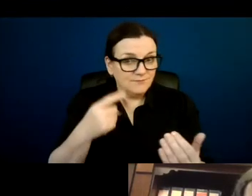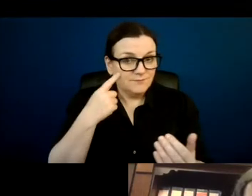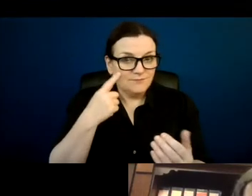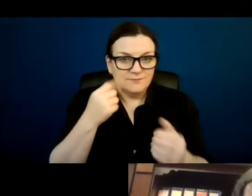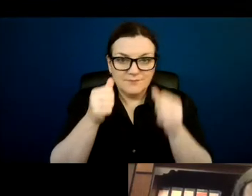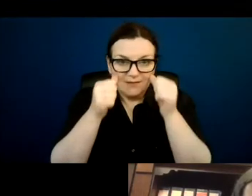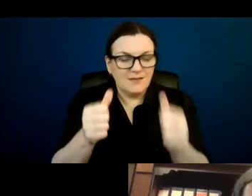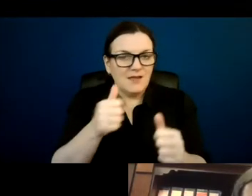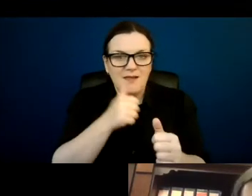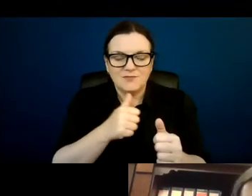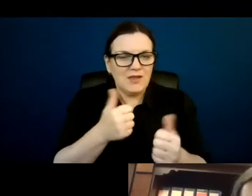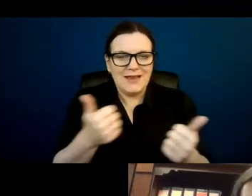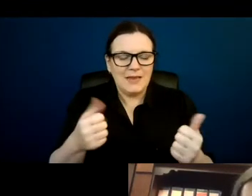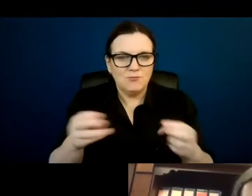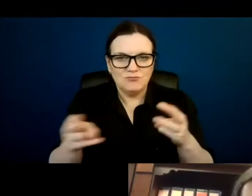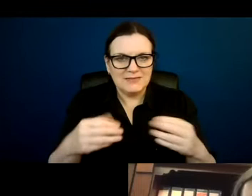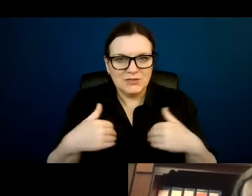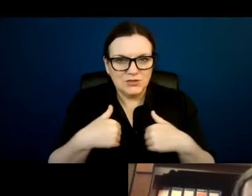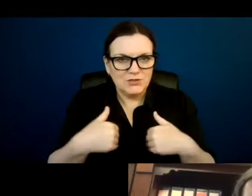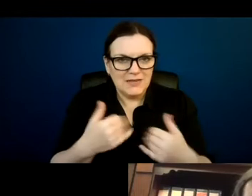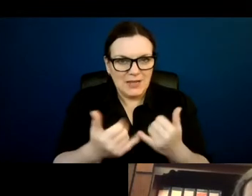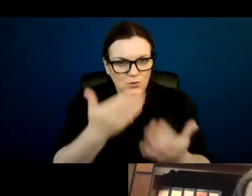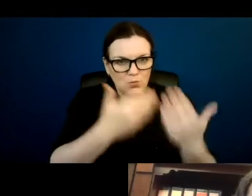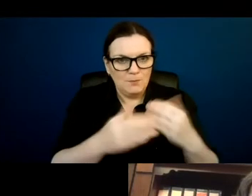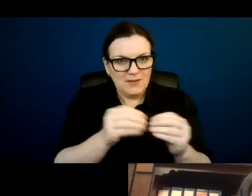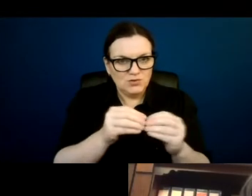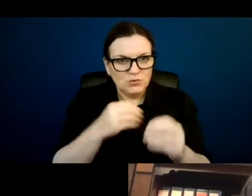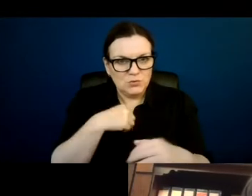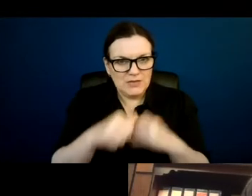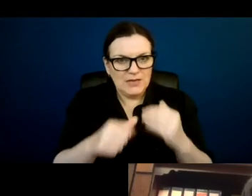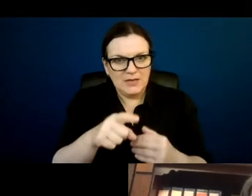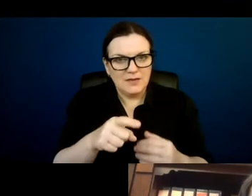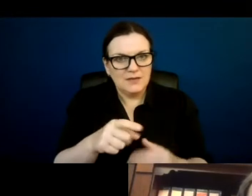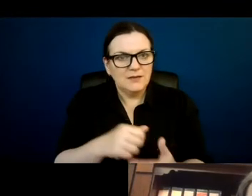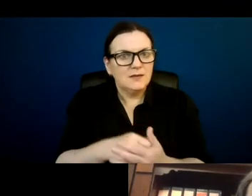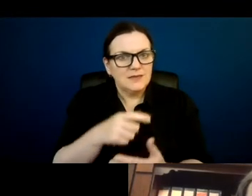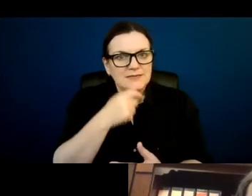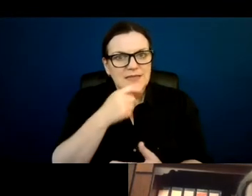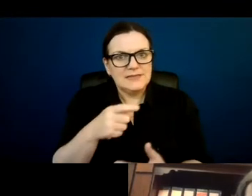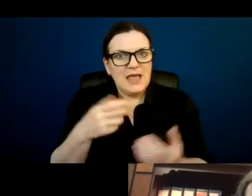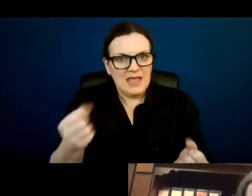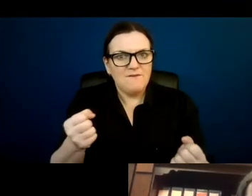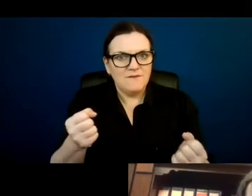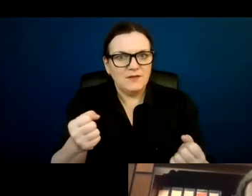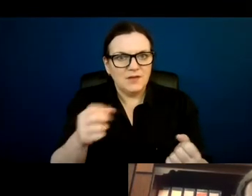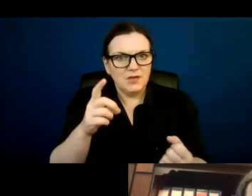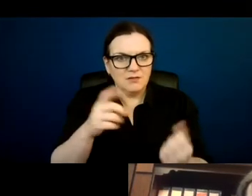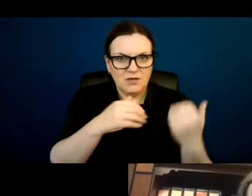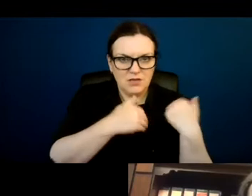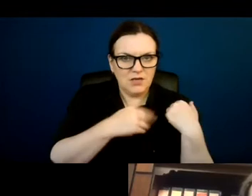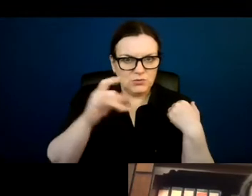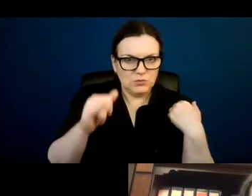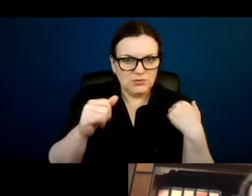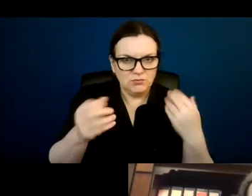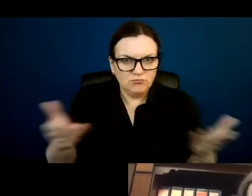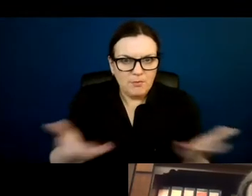such practical concerns such as those mentioned today. And, you know, they do, as she said earlier, there's a duty to promote understanding and they're very opening to